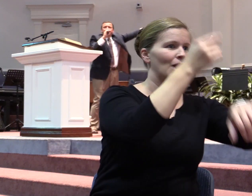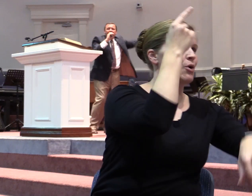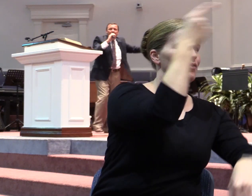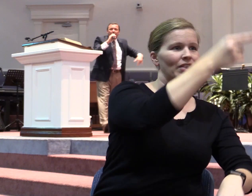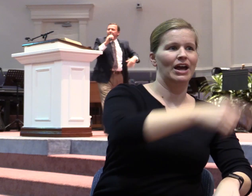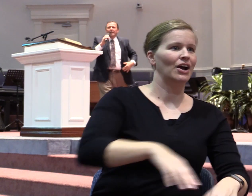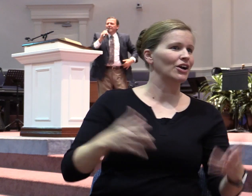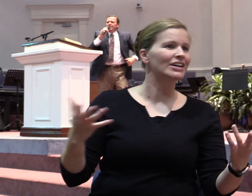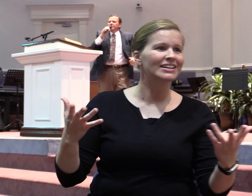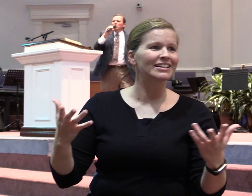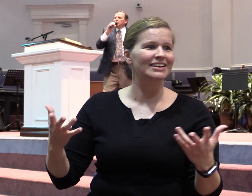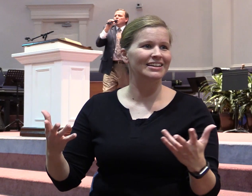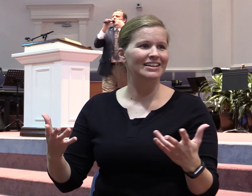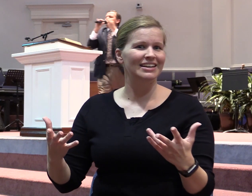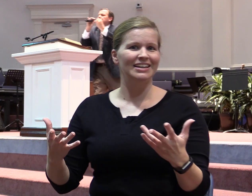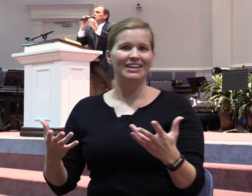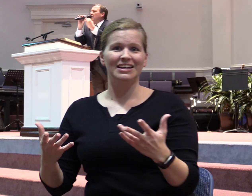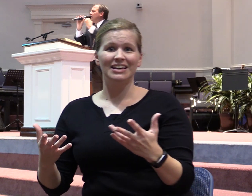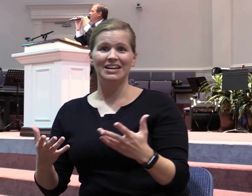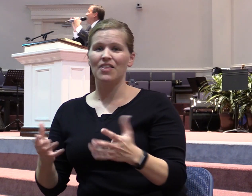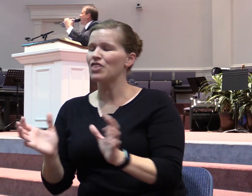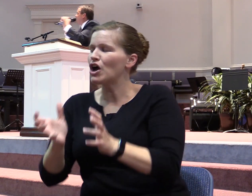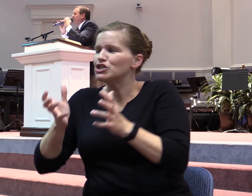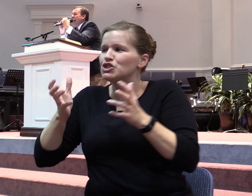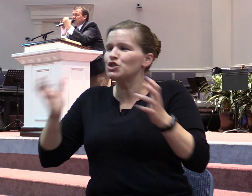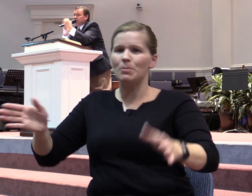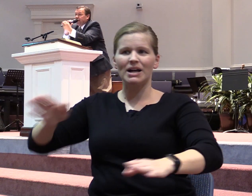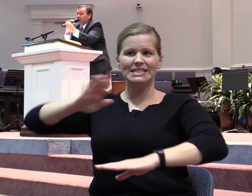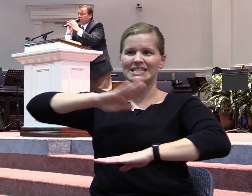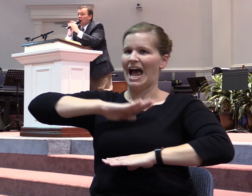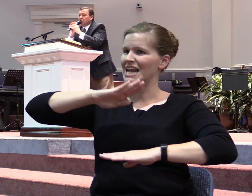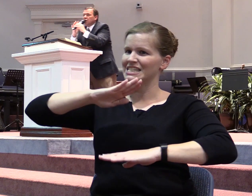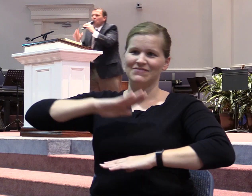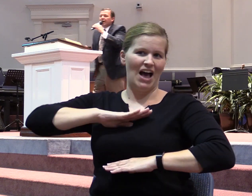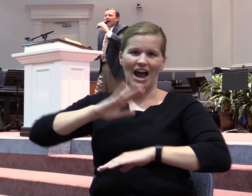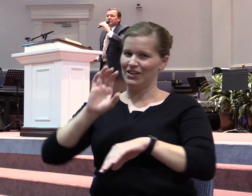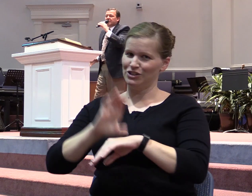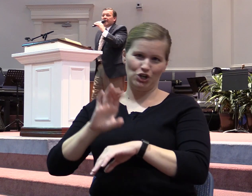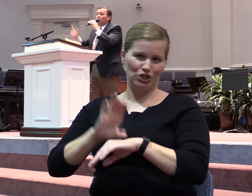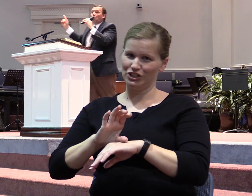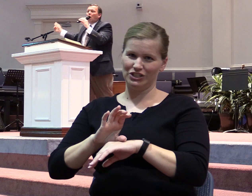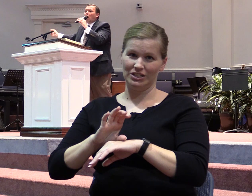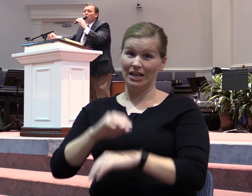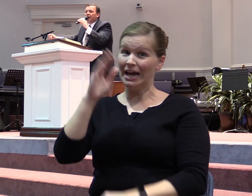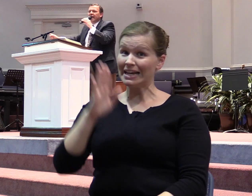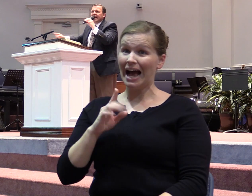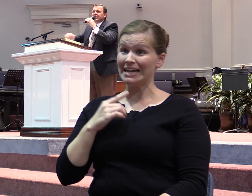there. There's too much satisfaction in the church when God said the world is